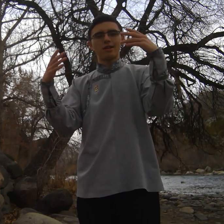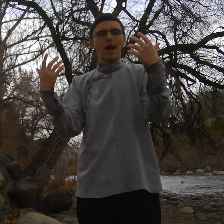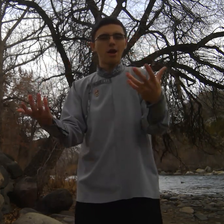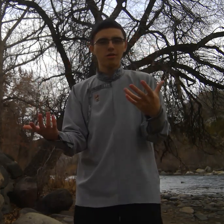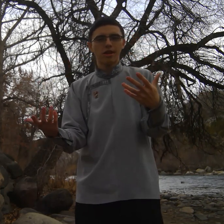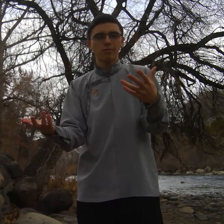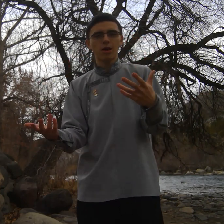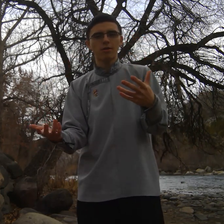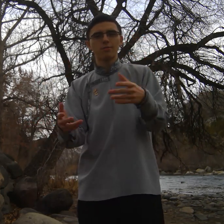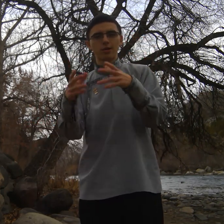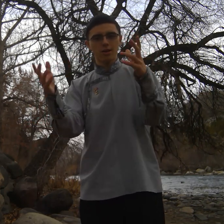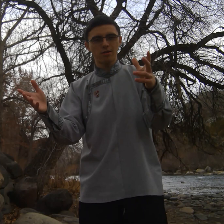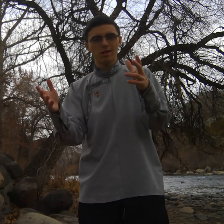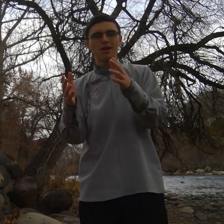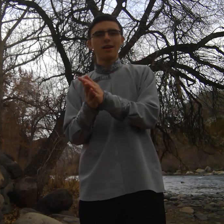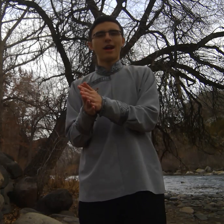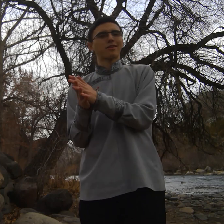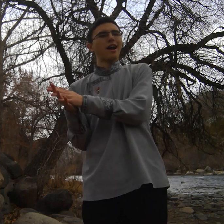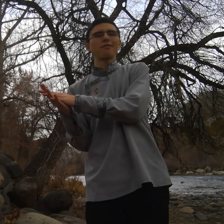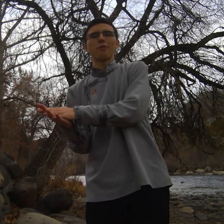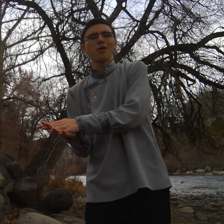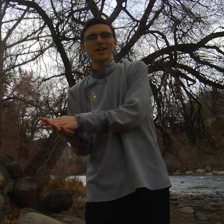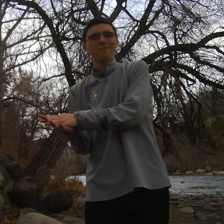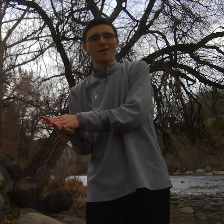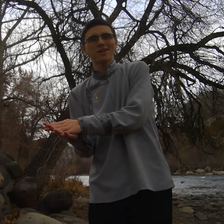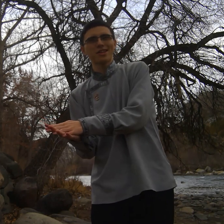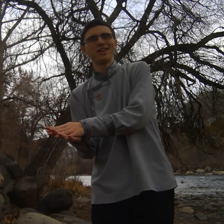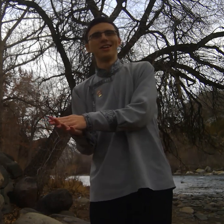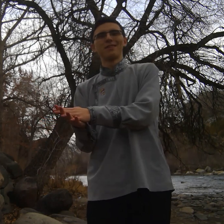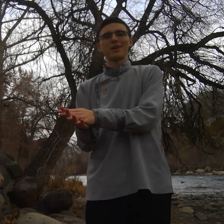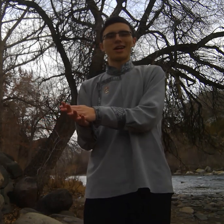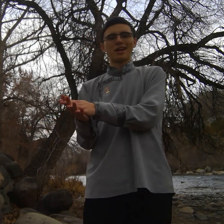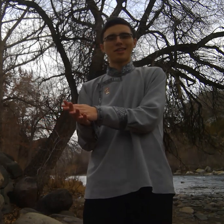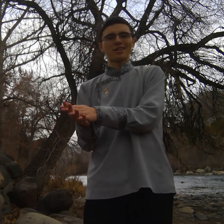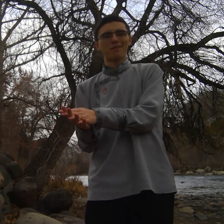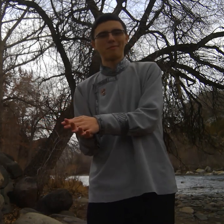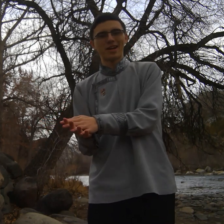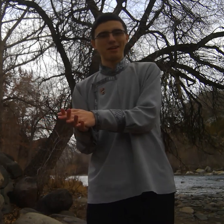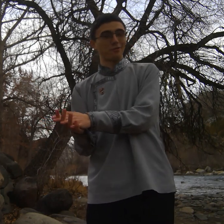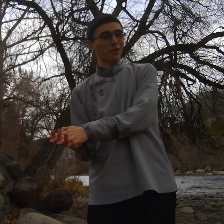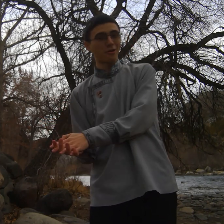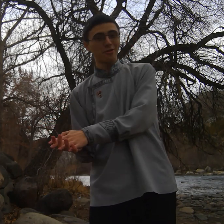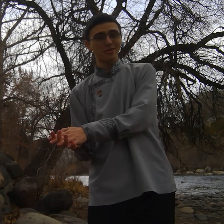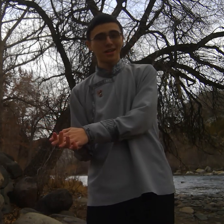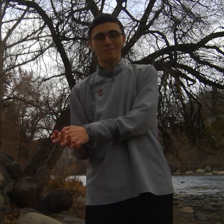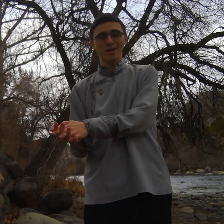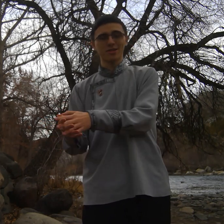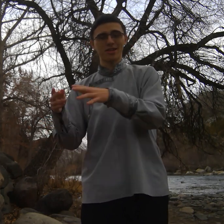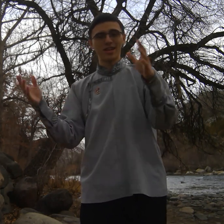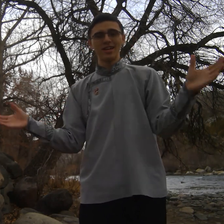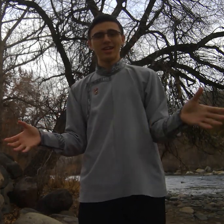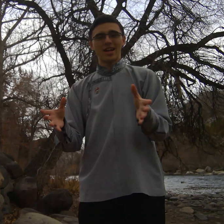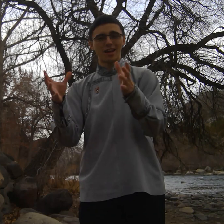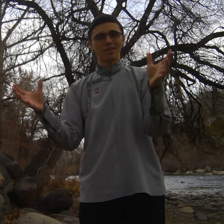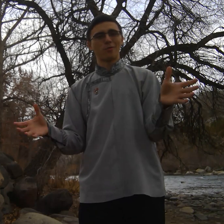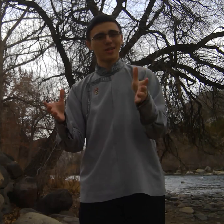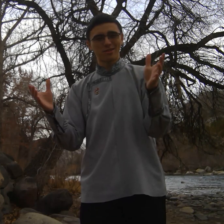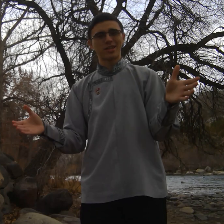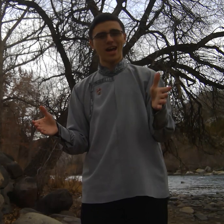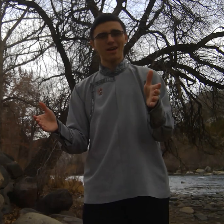gares as we call them the yurts and I was kind of worried at first because I thought that would be kind of cold especially in the winter time